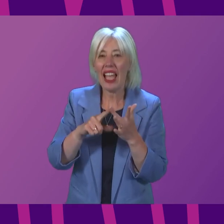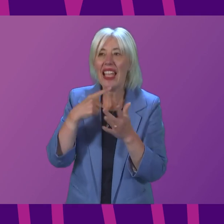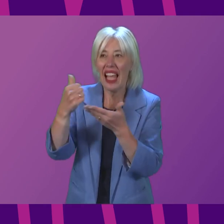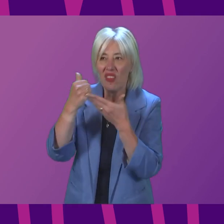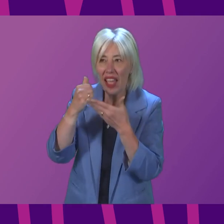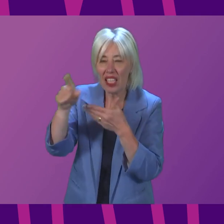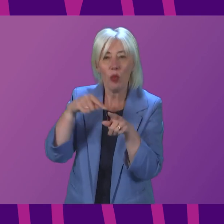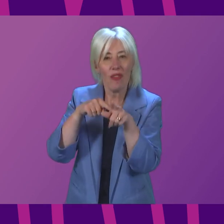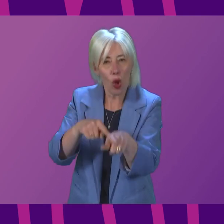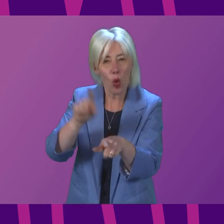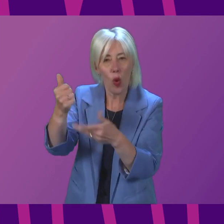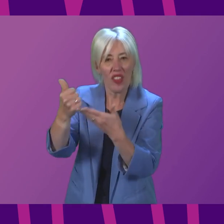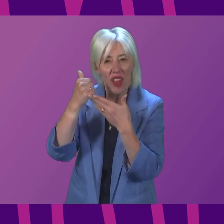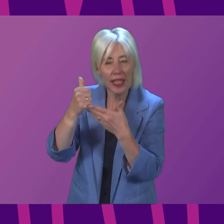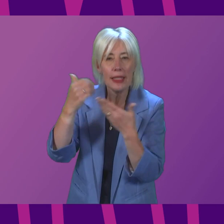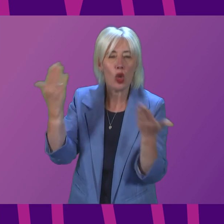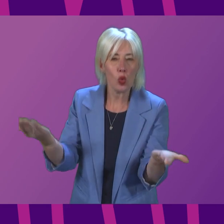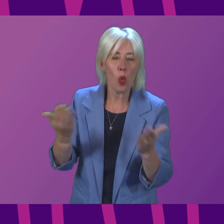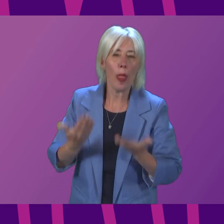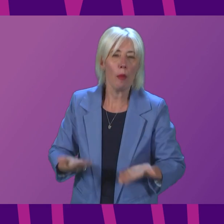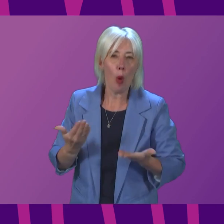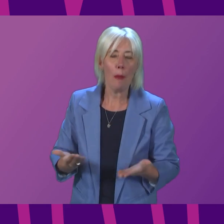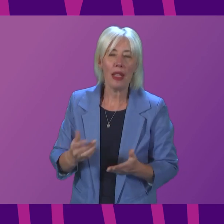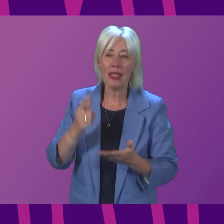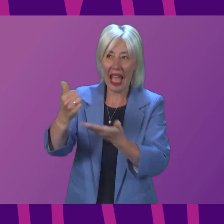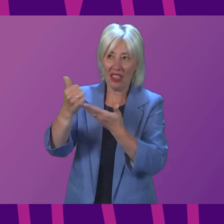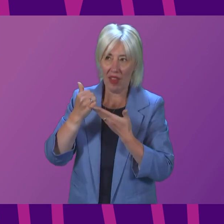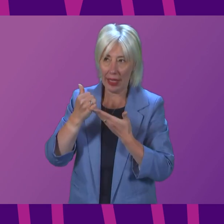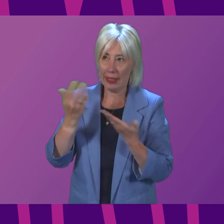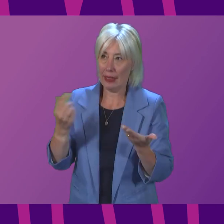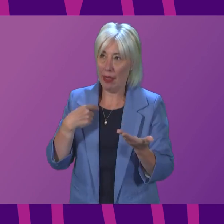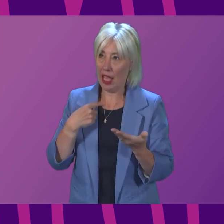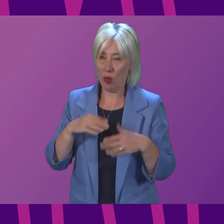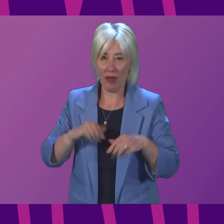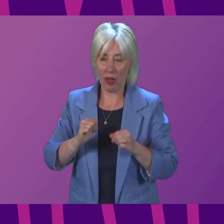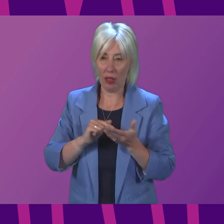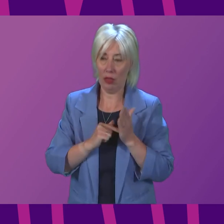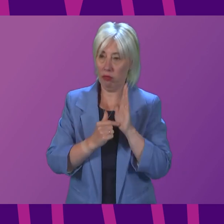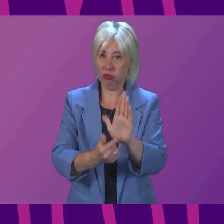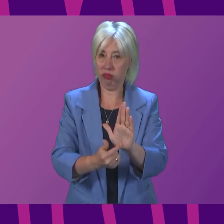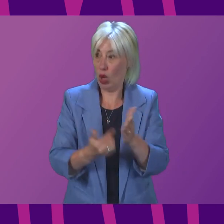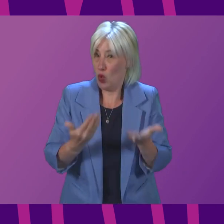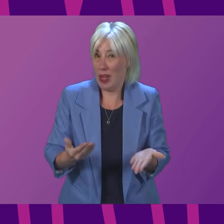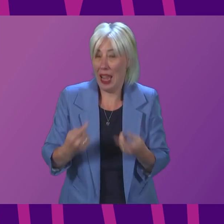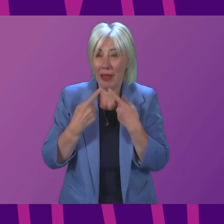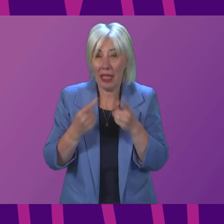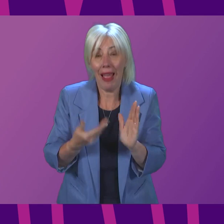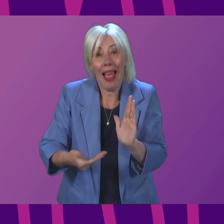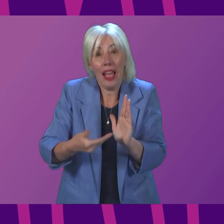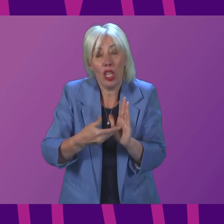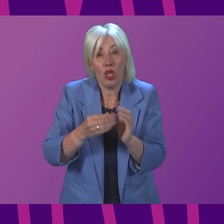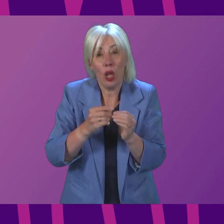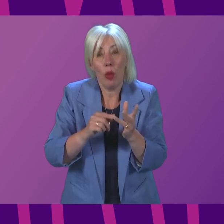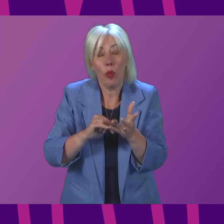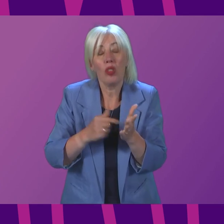JCVI advice. So the advice that we have is what I have set out progress on in my statement today. Additional boosters for